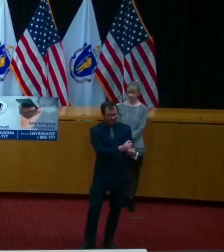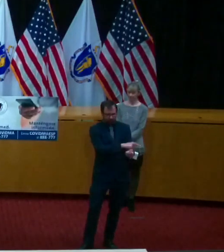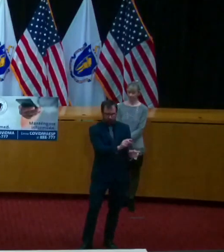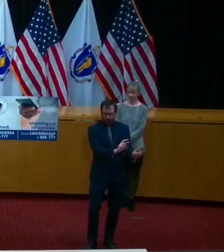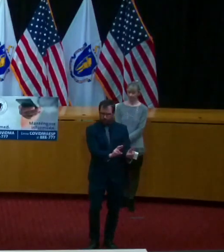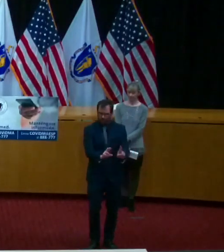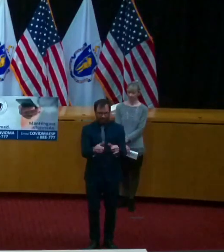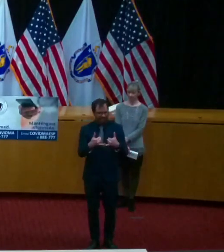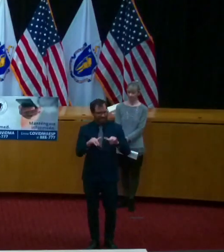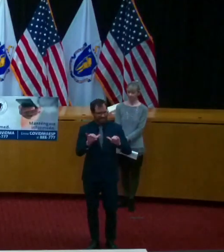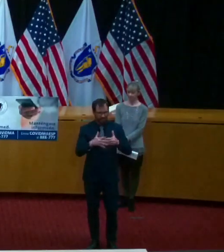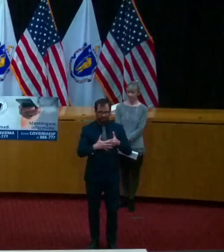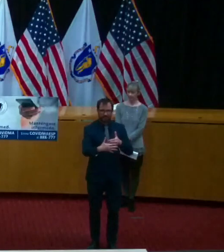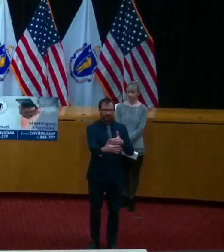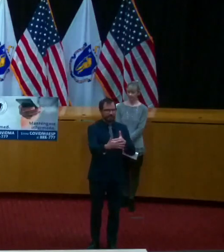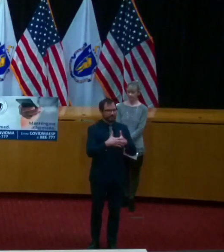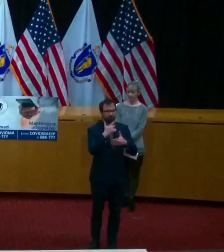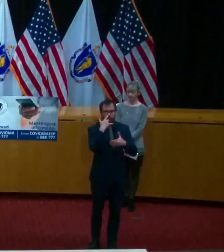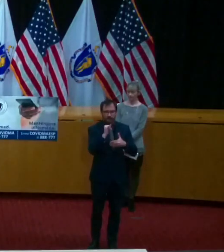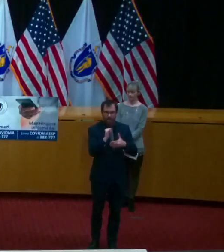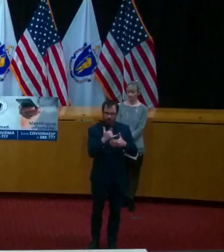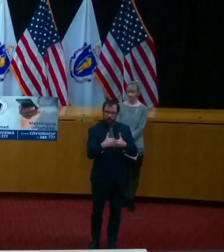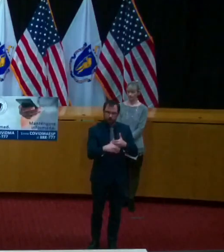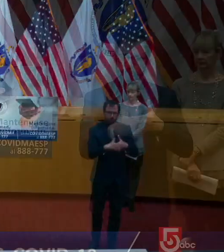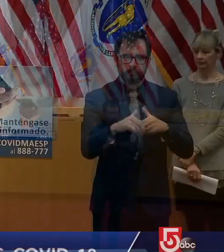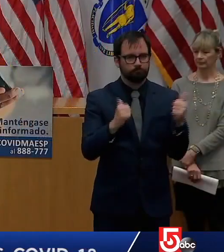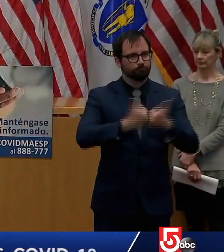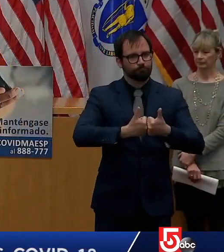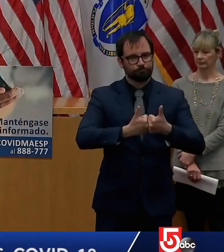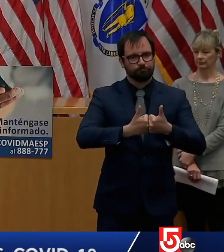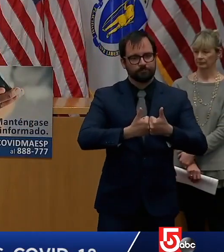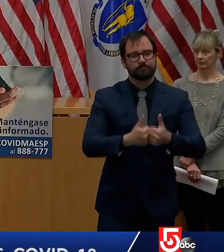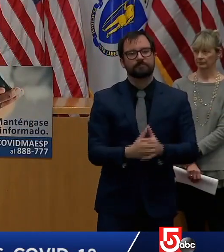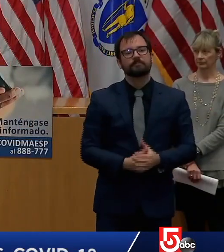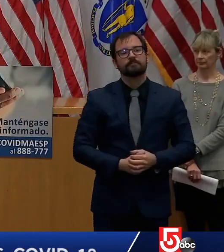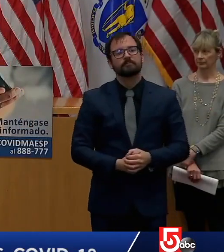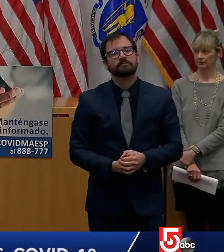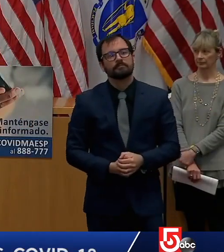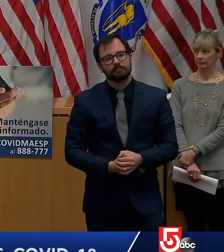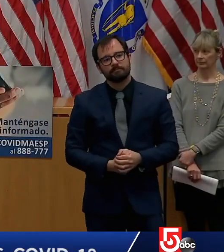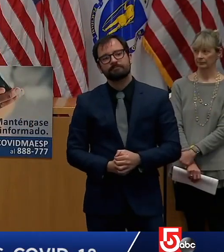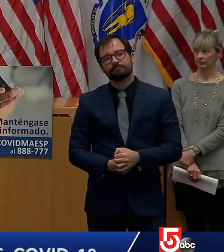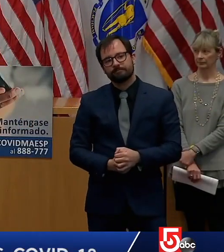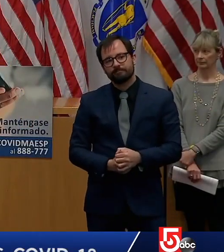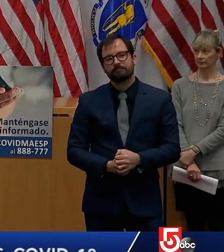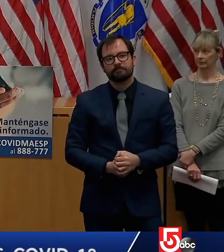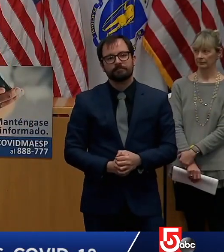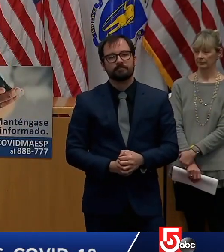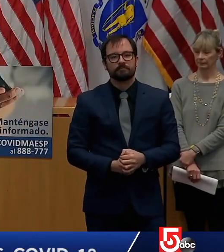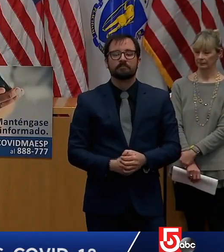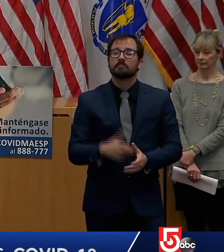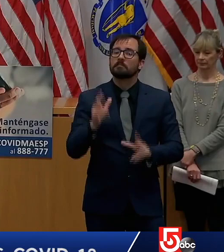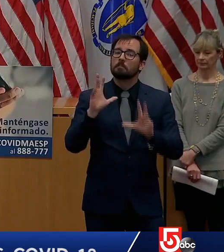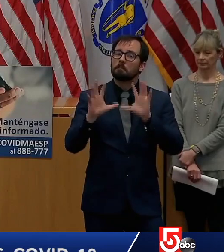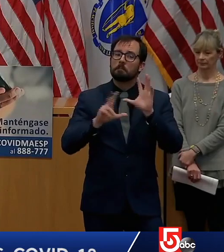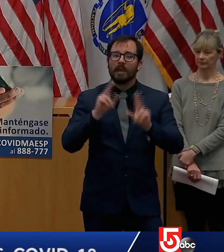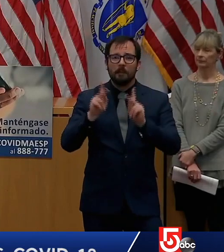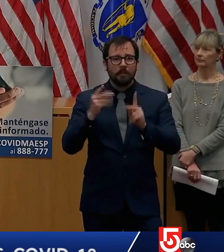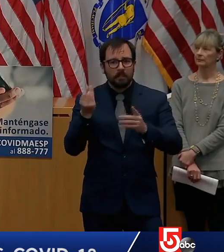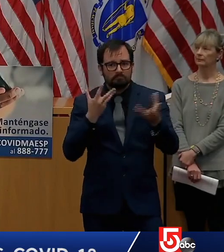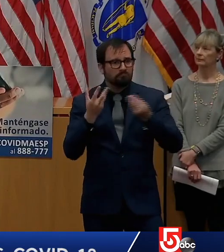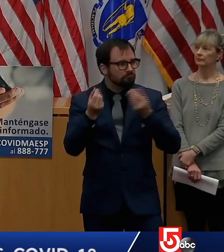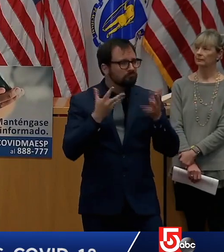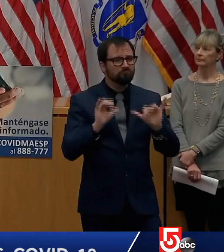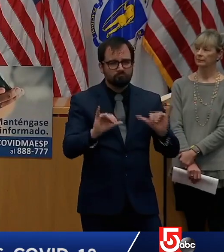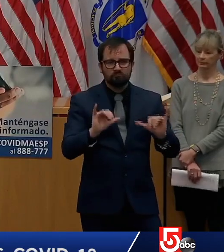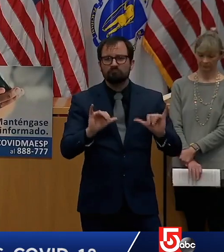in patients seeking care for other serious medical conditions like heart problems and cancer treatments and kidney